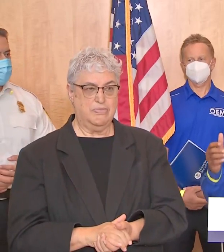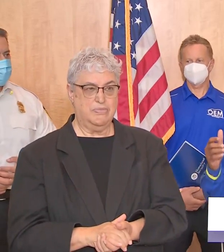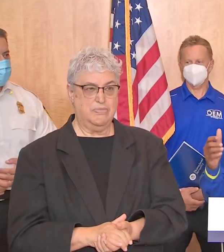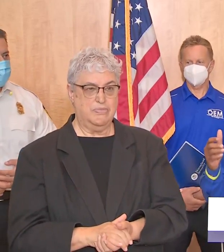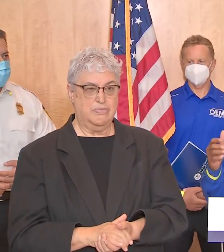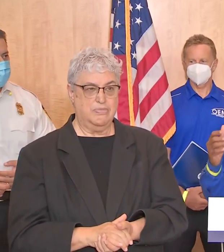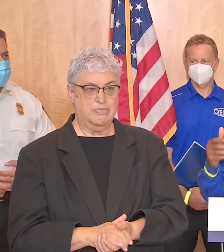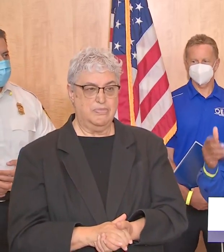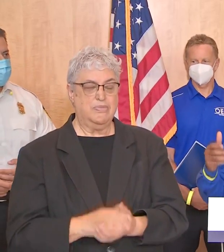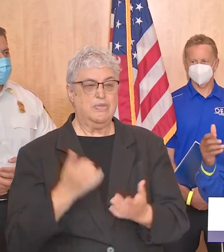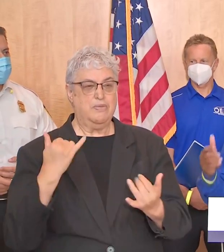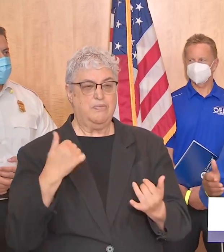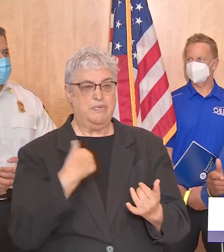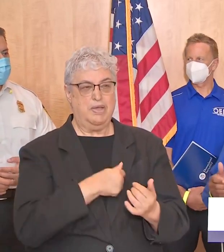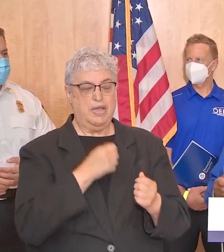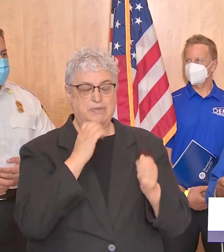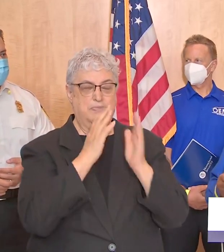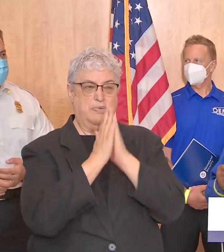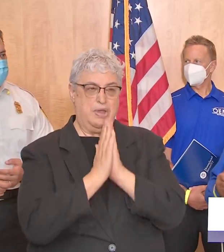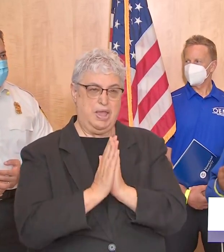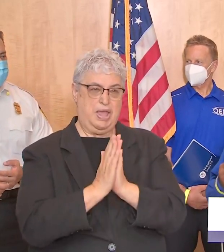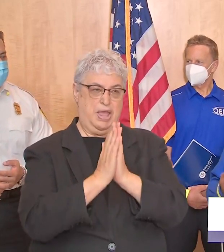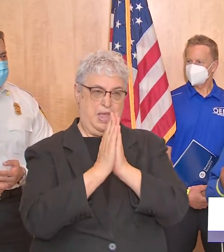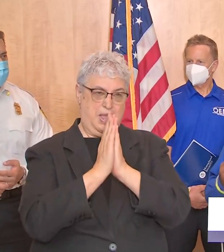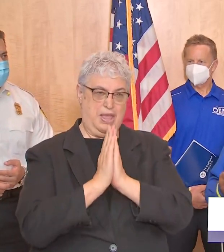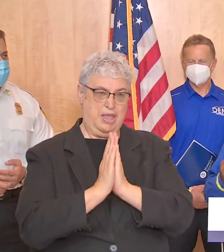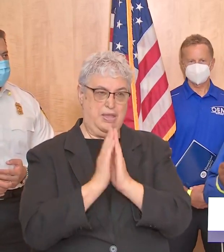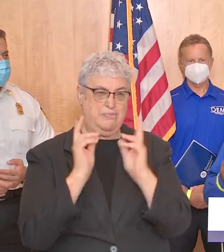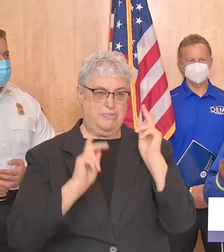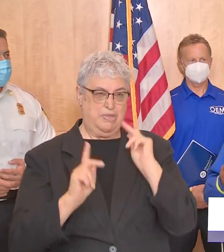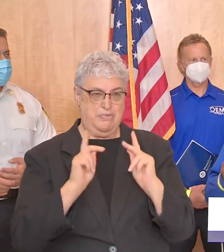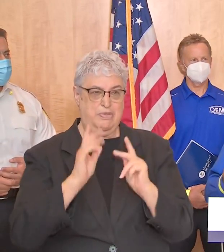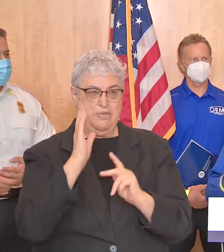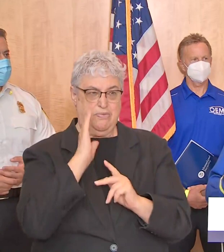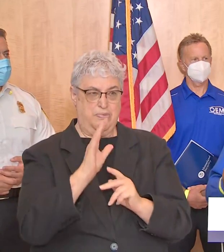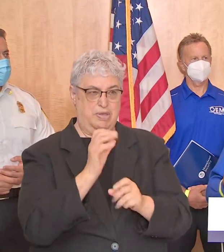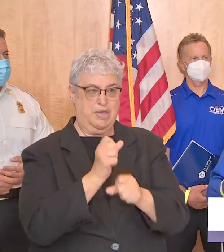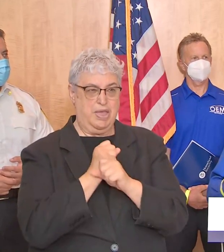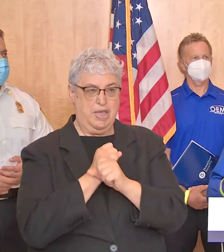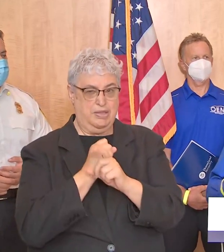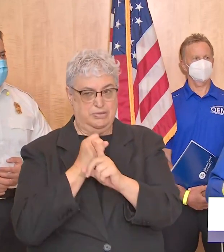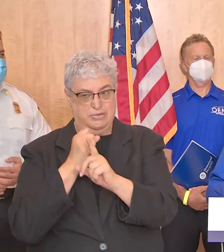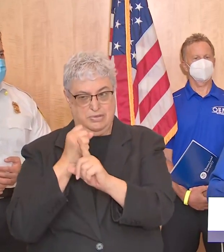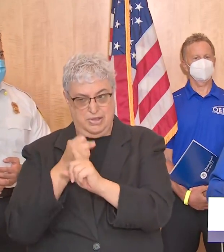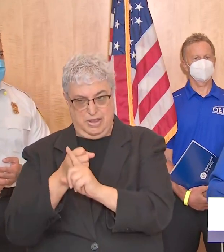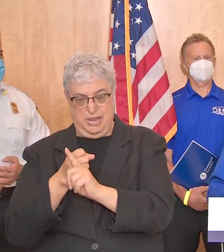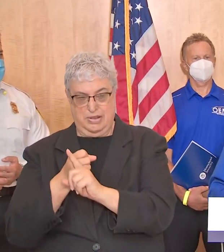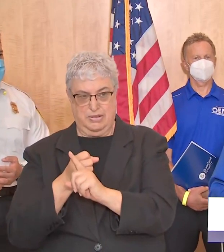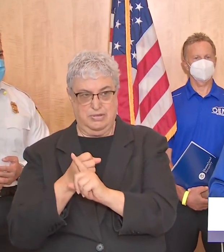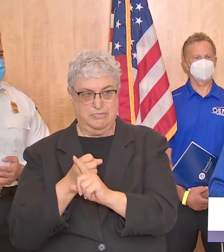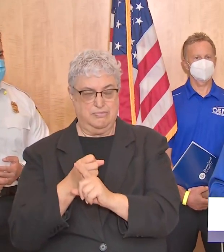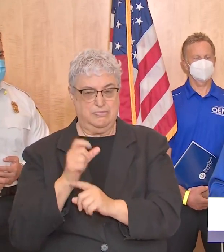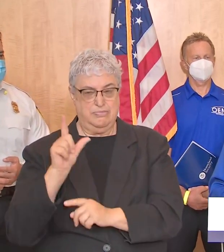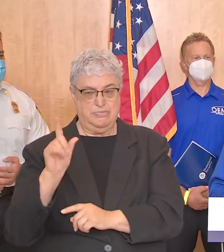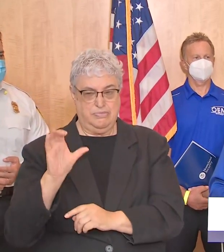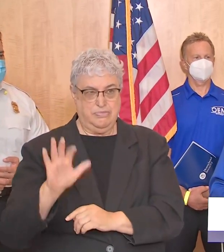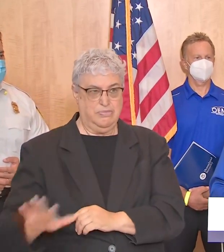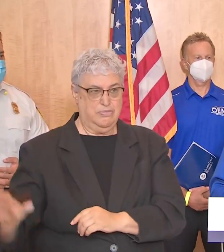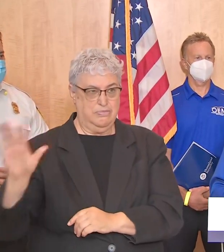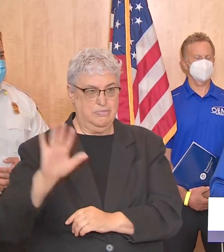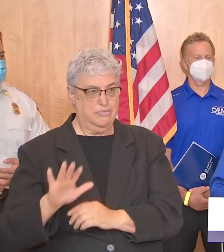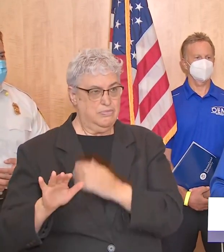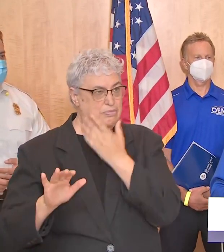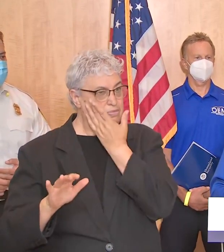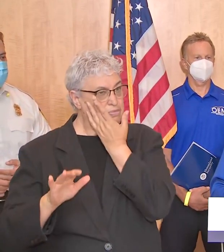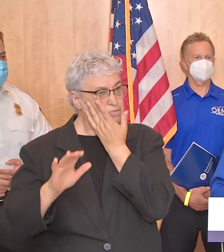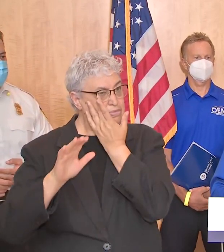thankful i mean continue to be prayerful for those who will get a direct impact and in that vein i had a conversation for